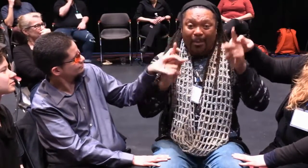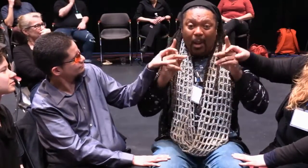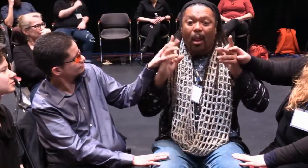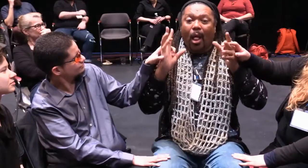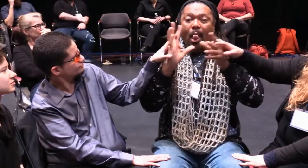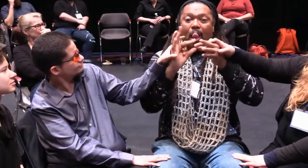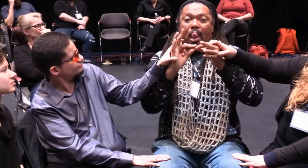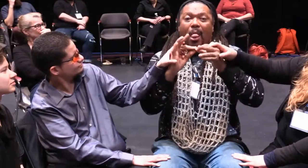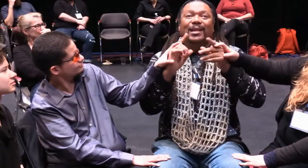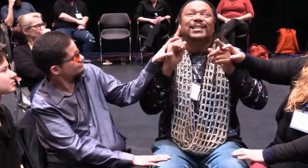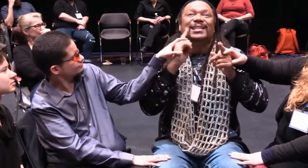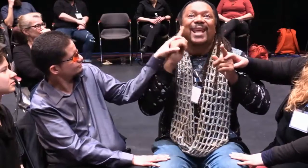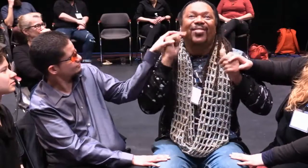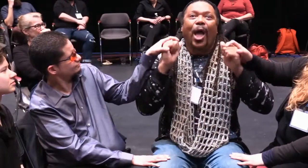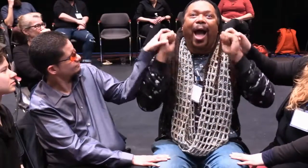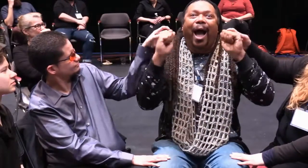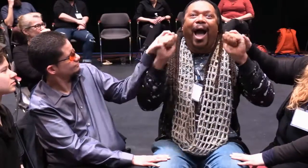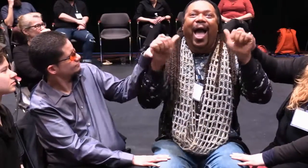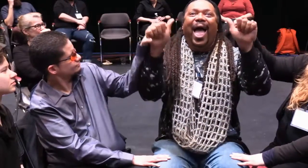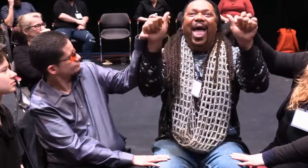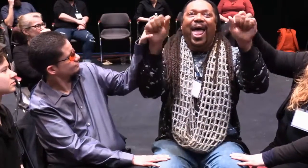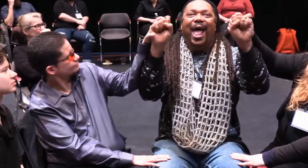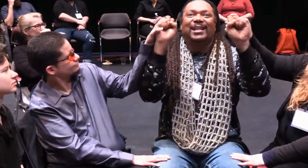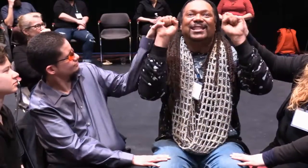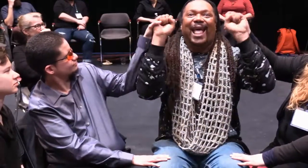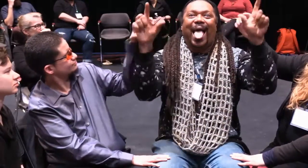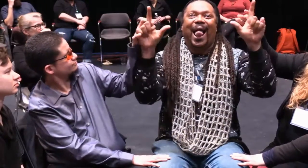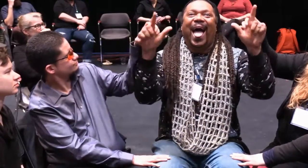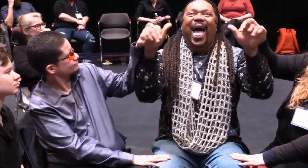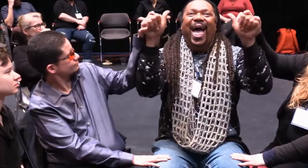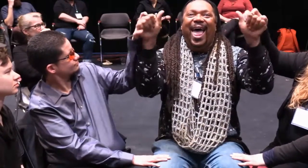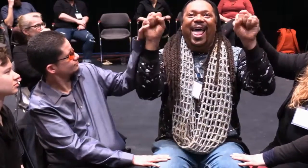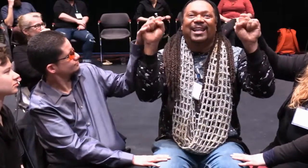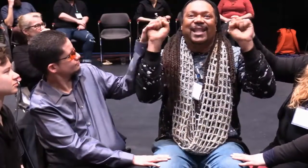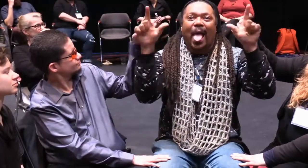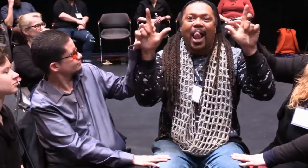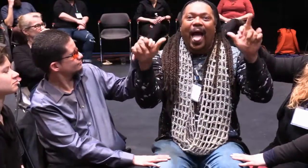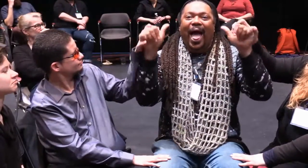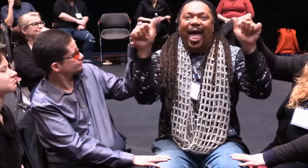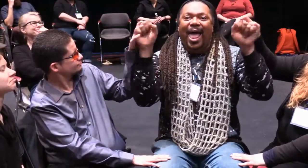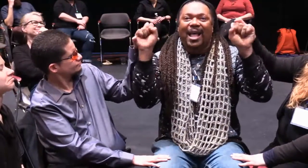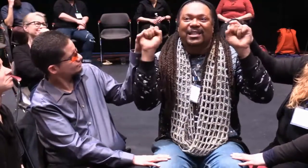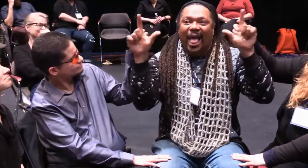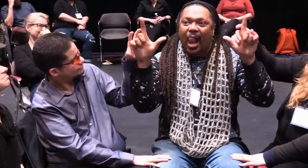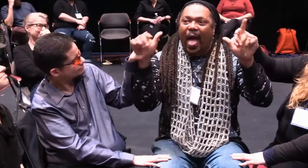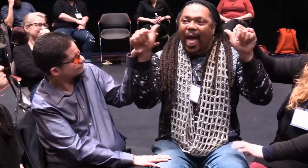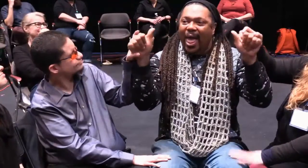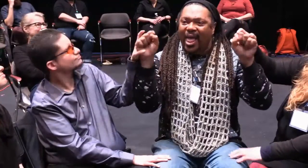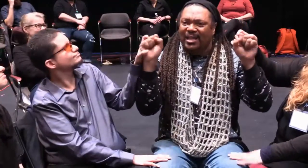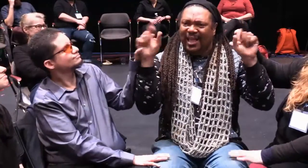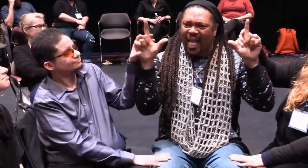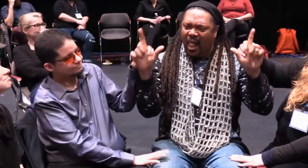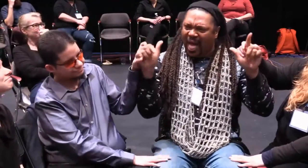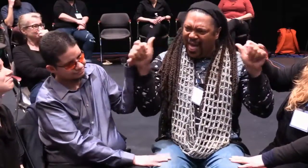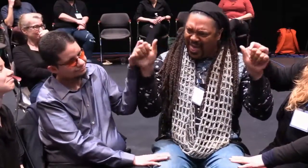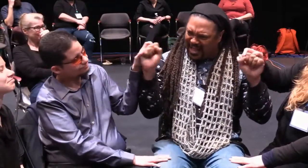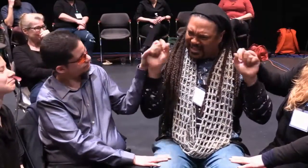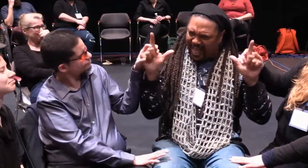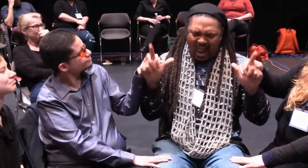often people only see the deaf